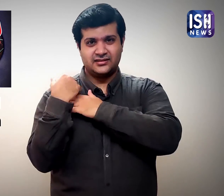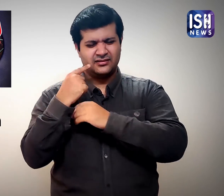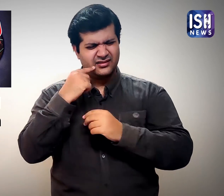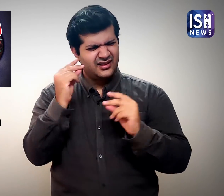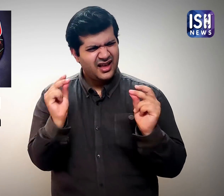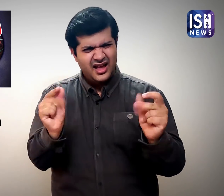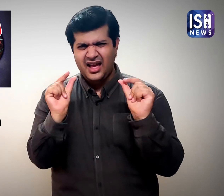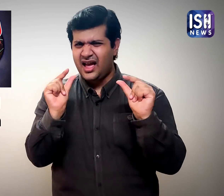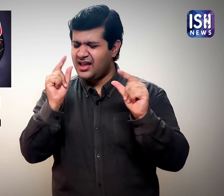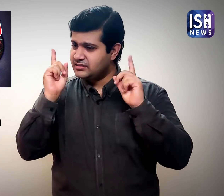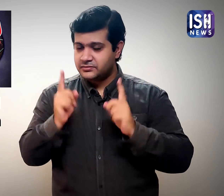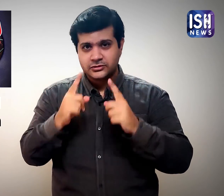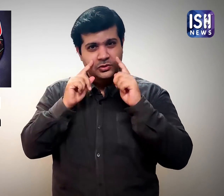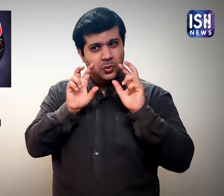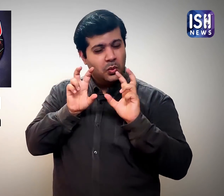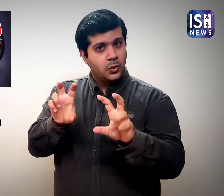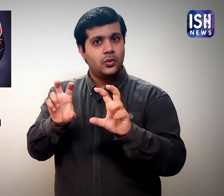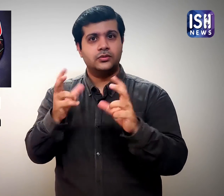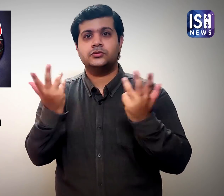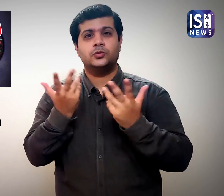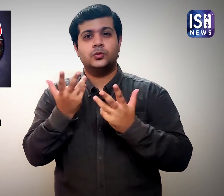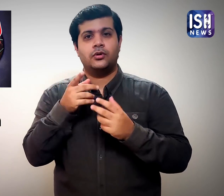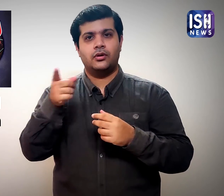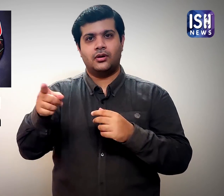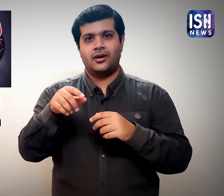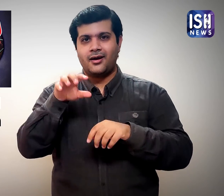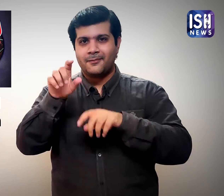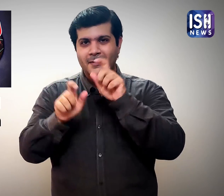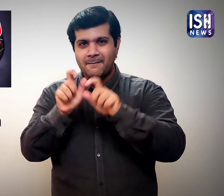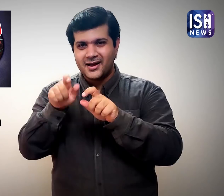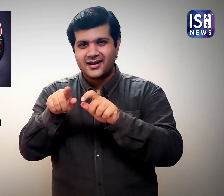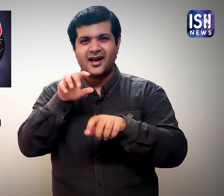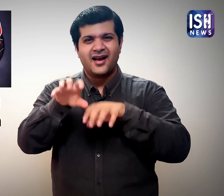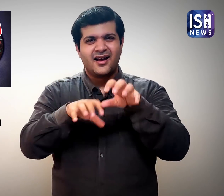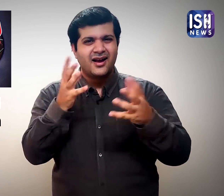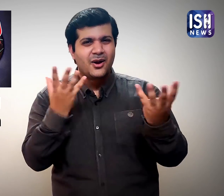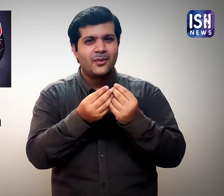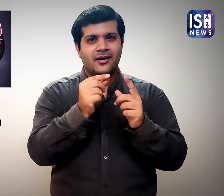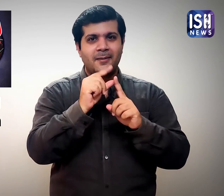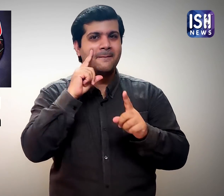The researchers have said that we need to urgently monitor people working with pigs.